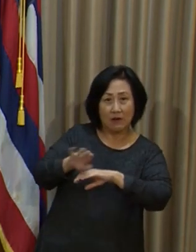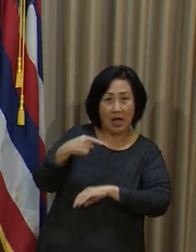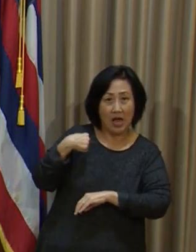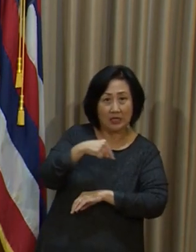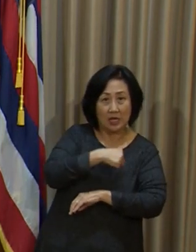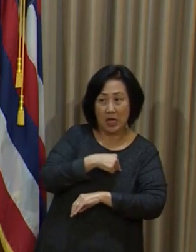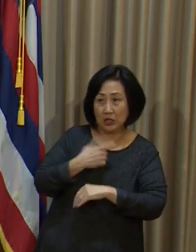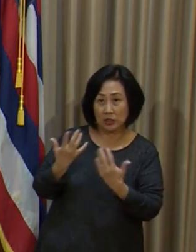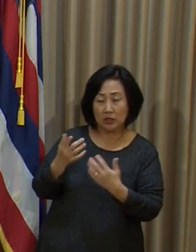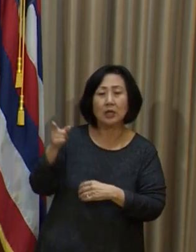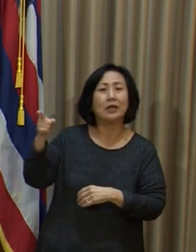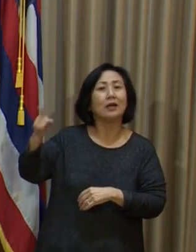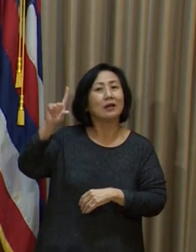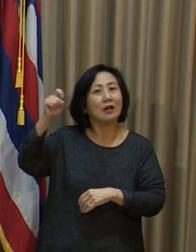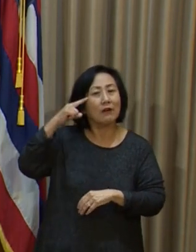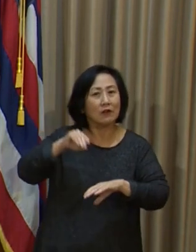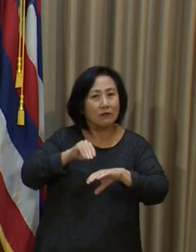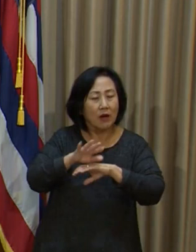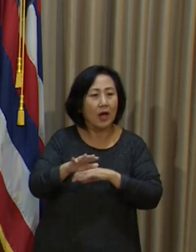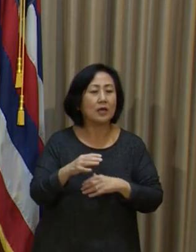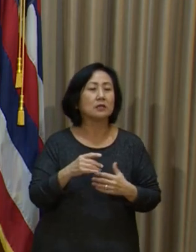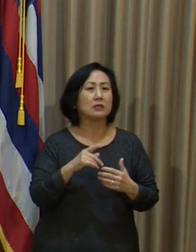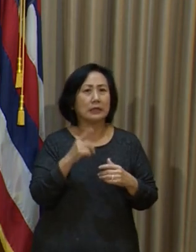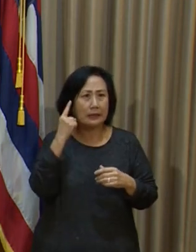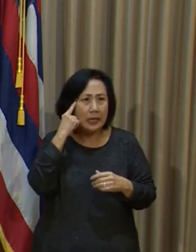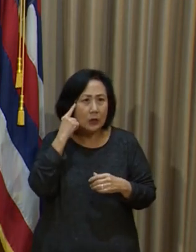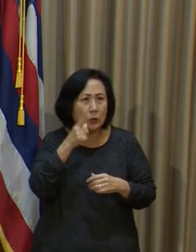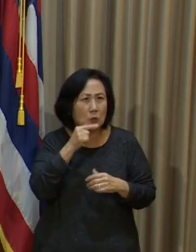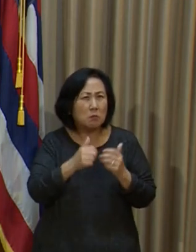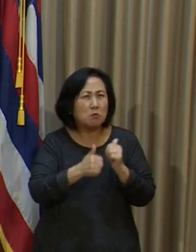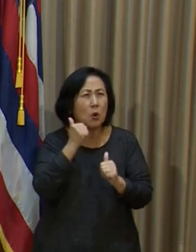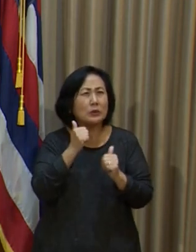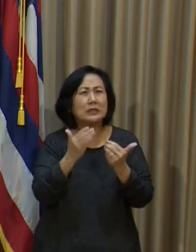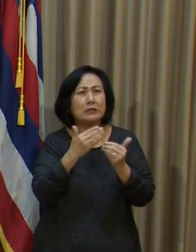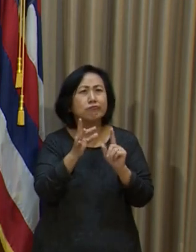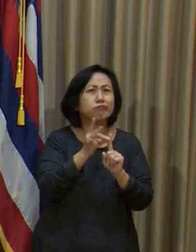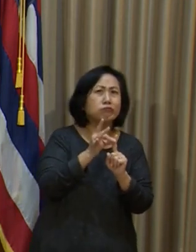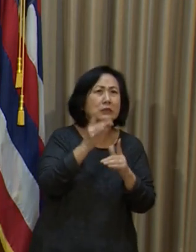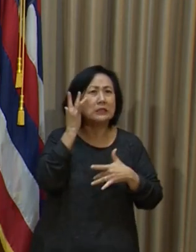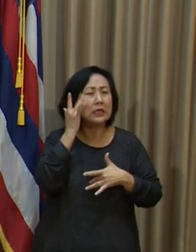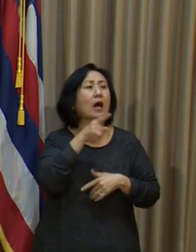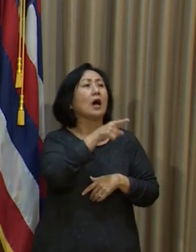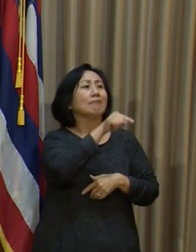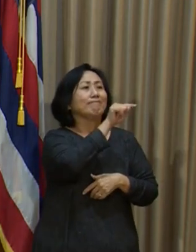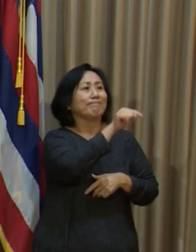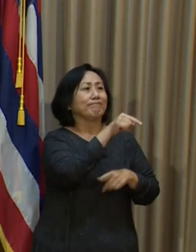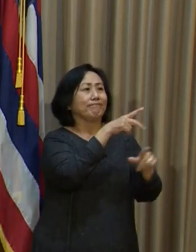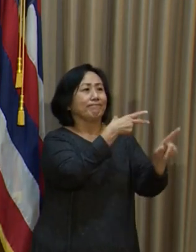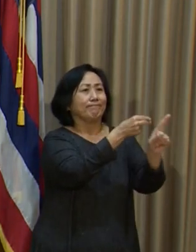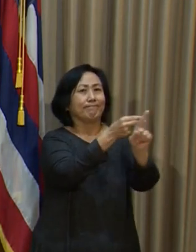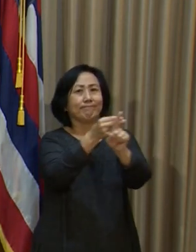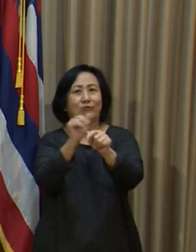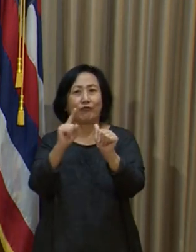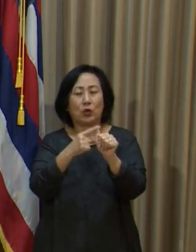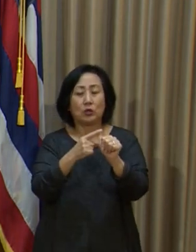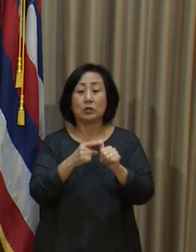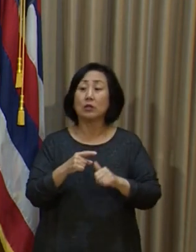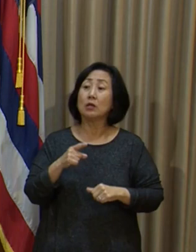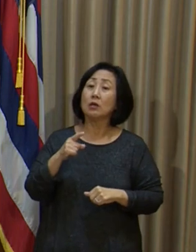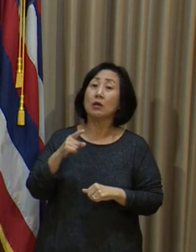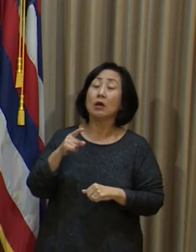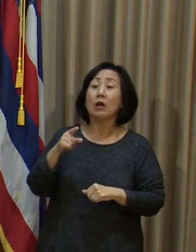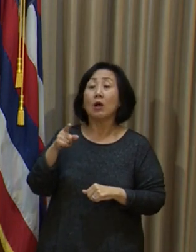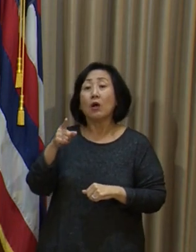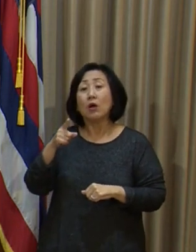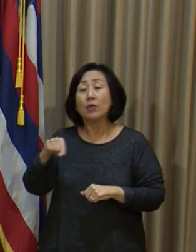was to limit the risk to our most vulnerable people so we don't get hospitalizations. Those who catch regular